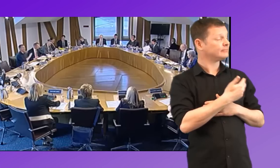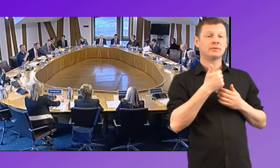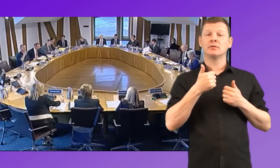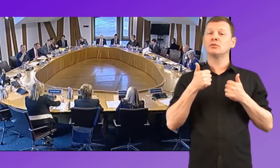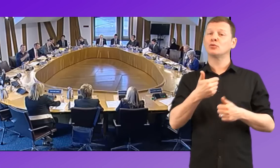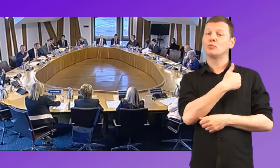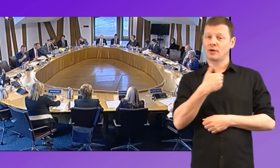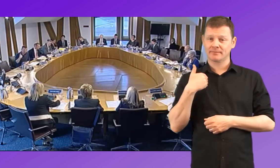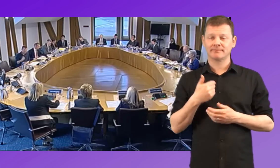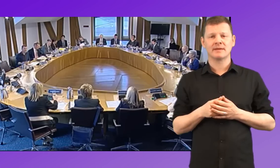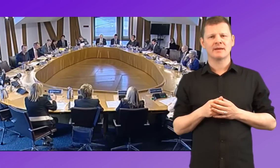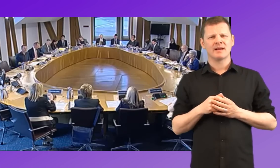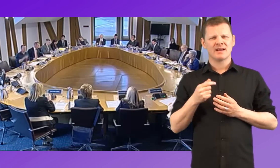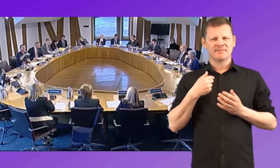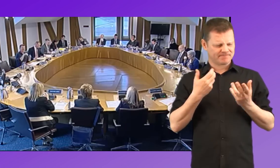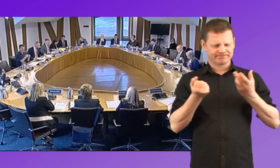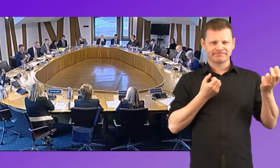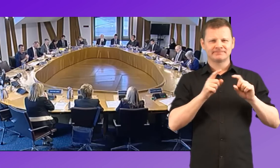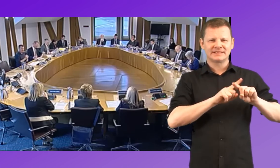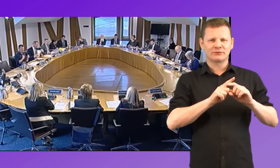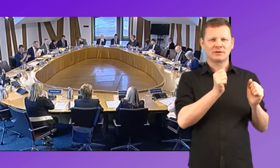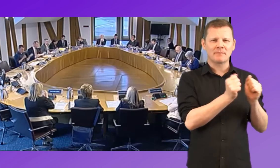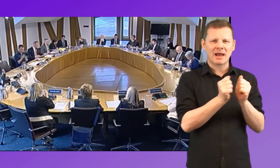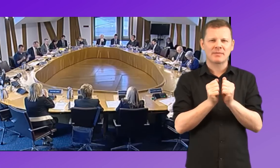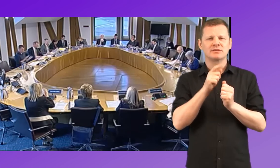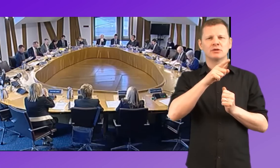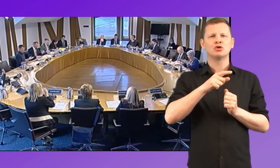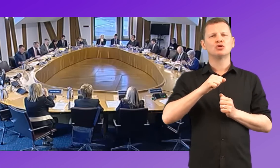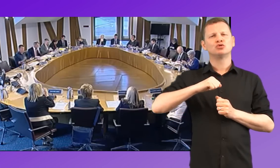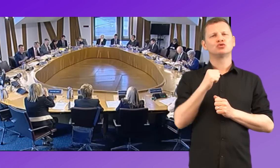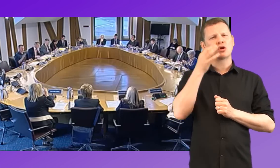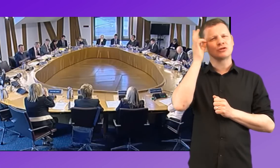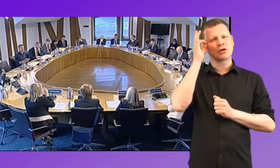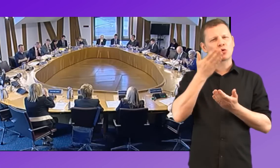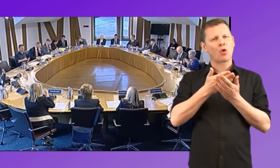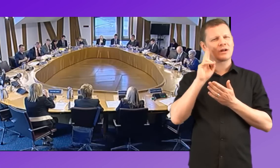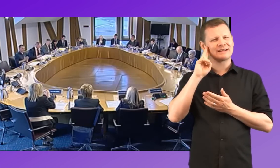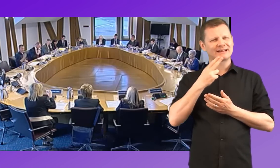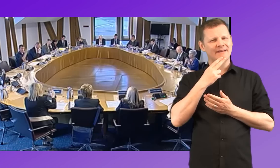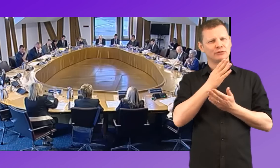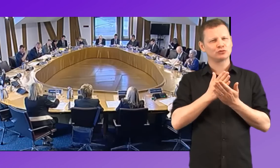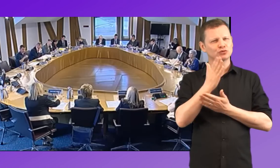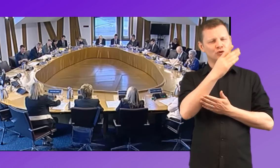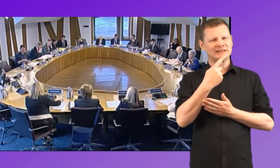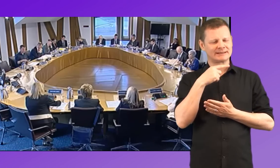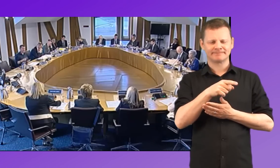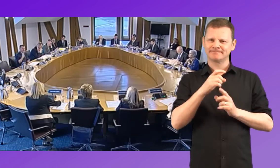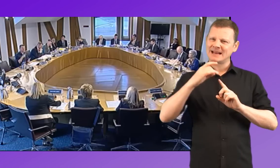papers that we got, there's a, a quote from the Scottish Council on deafness, uh, highlighting the importance of multi-agency